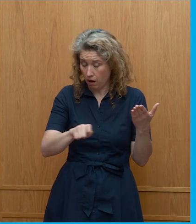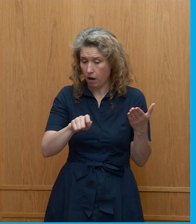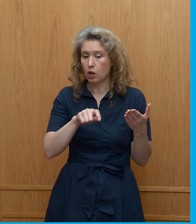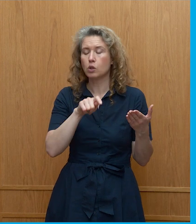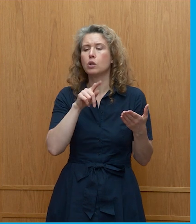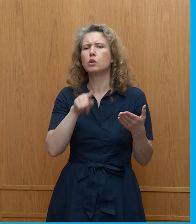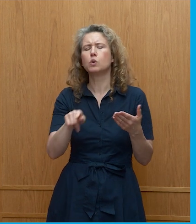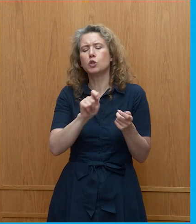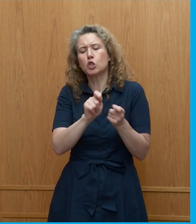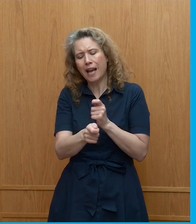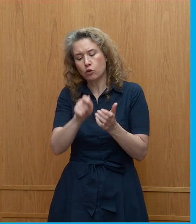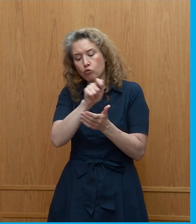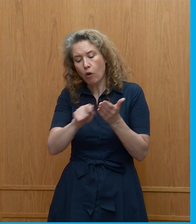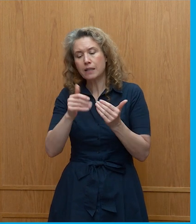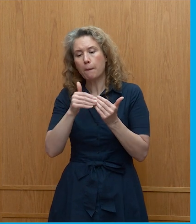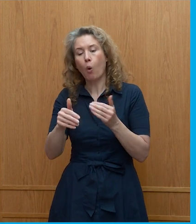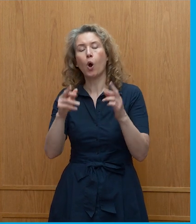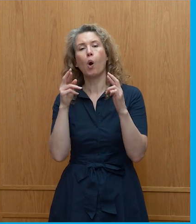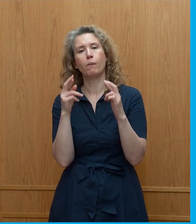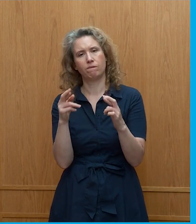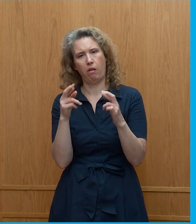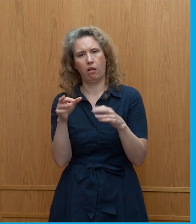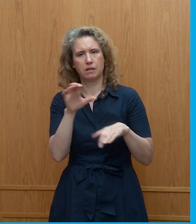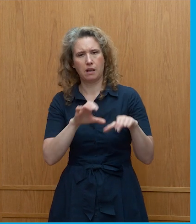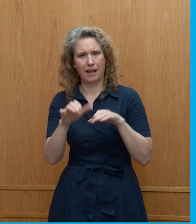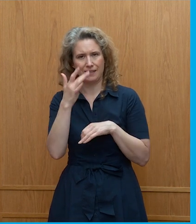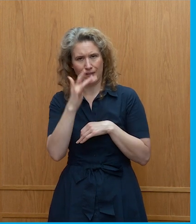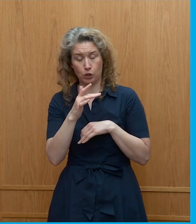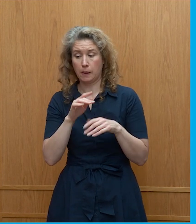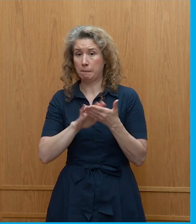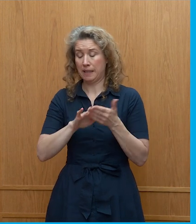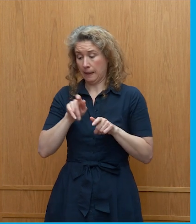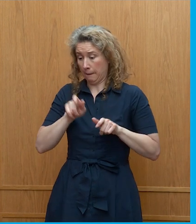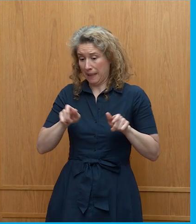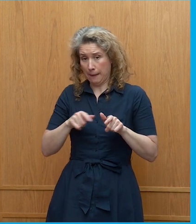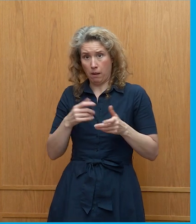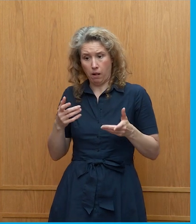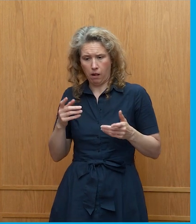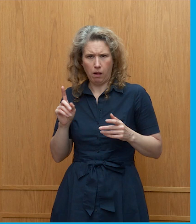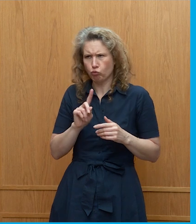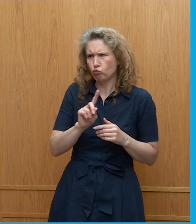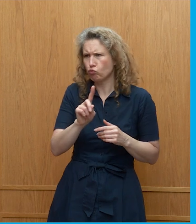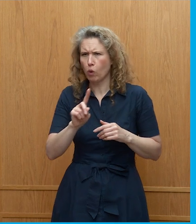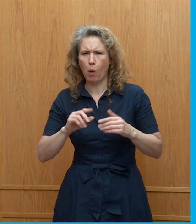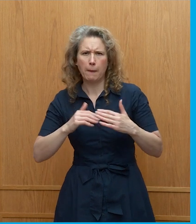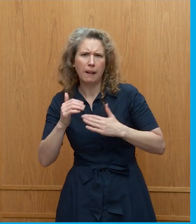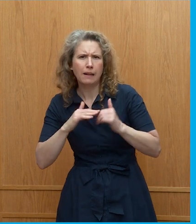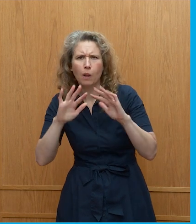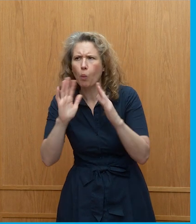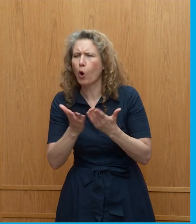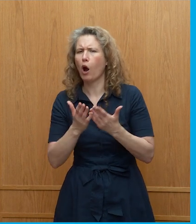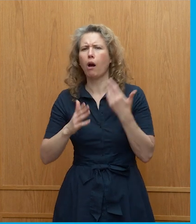hopeful science fiction so that the protagonists and the people and the world building in the story